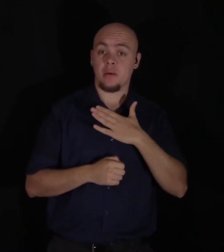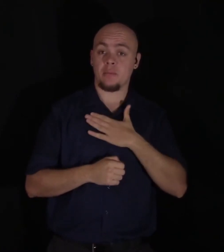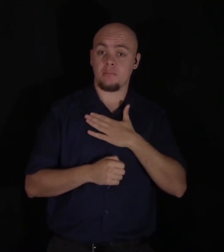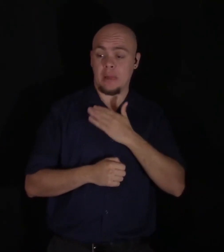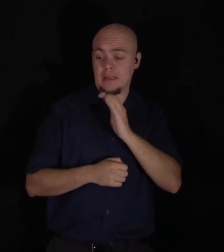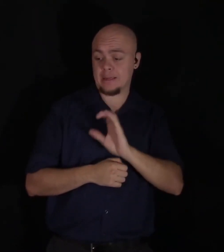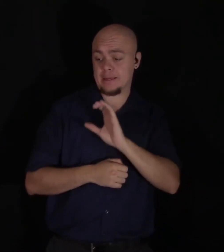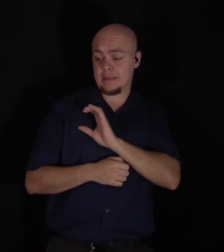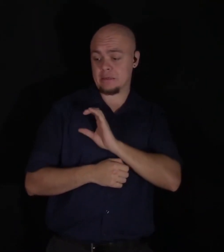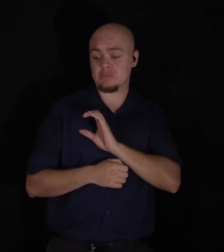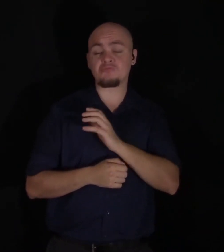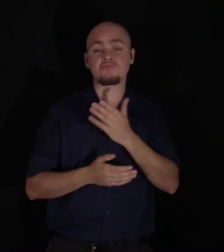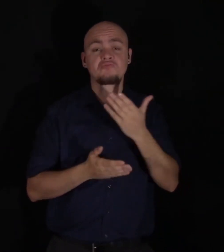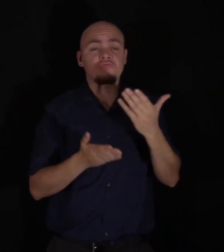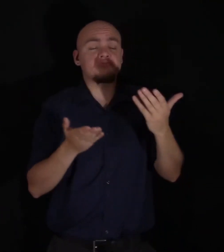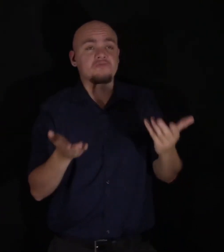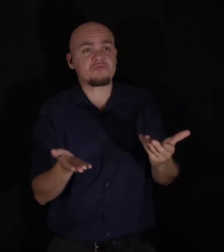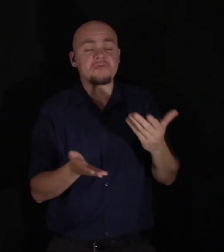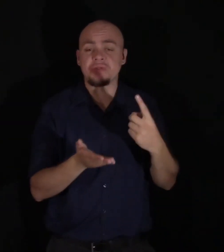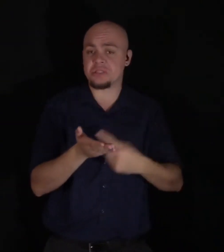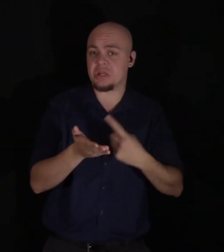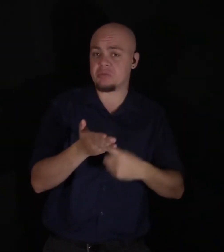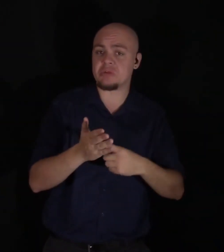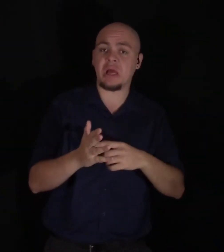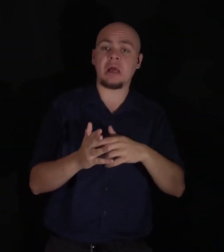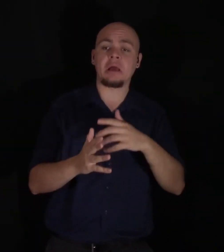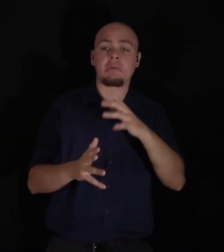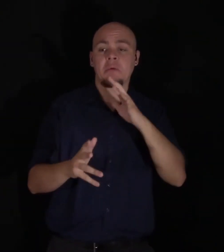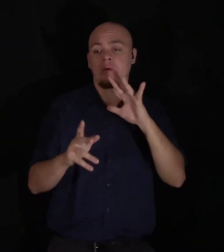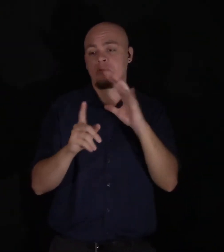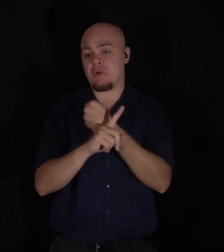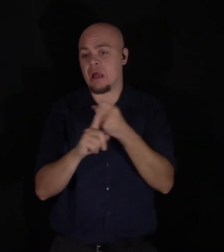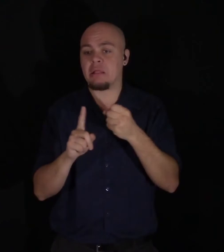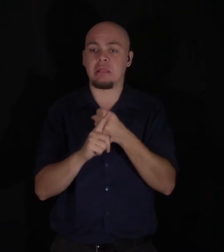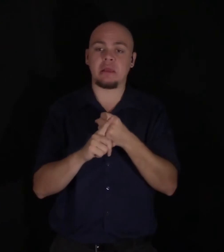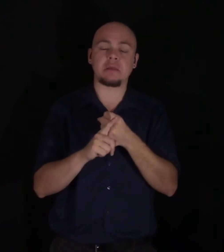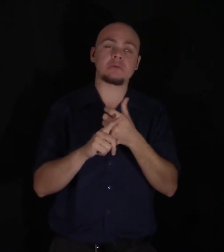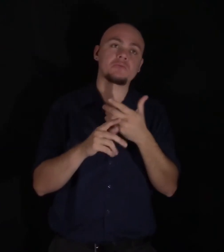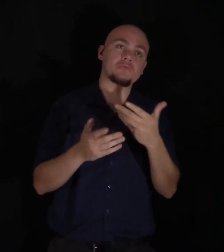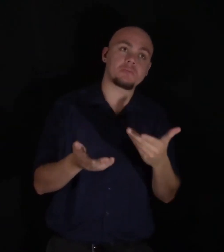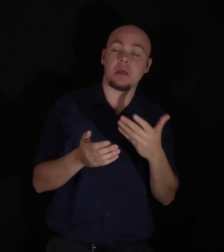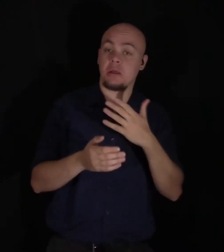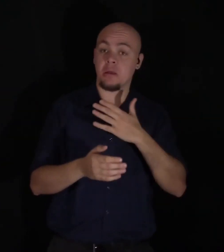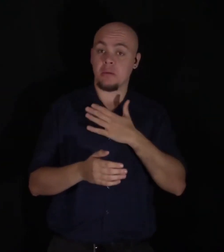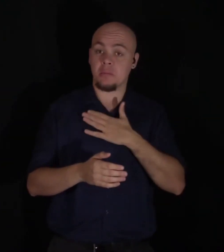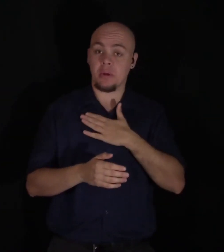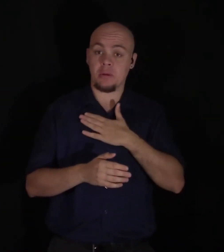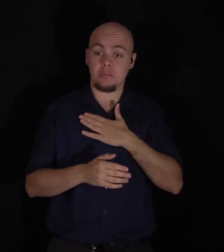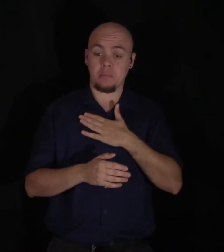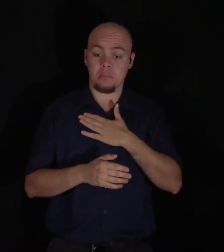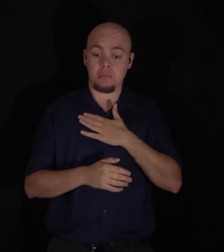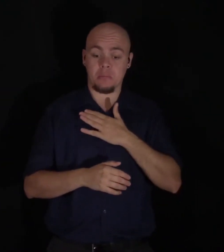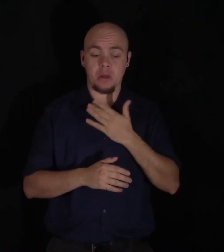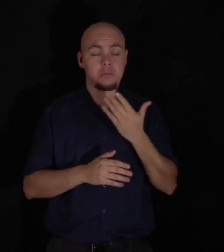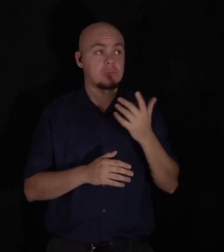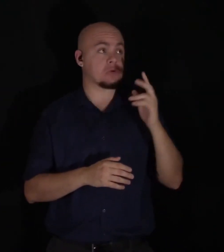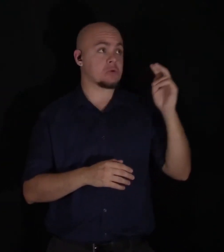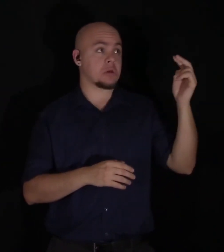violent, and my passion vehement, but by some law in my temperature, they turned out not towards